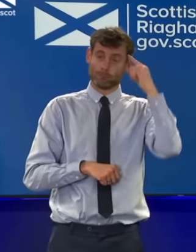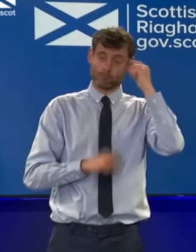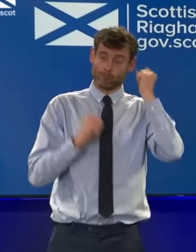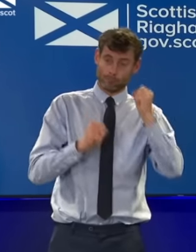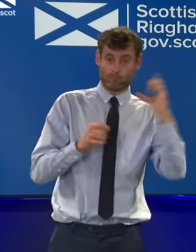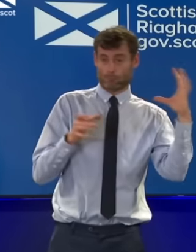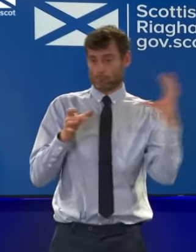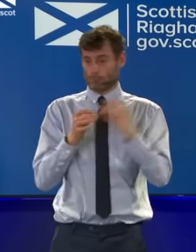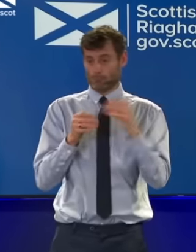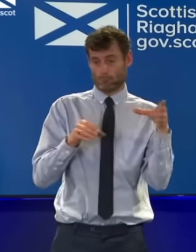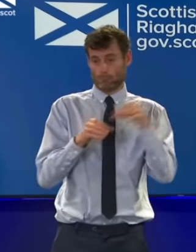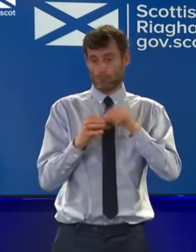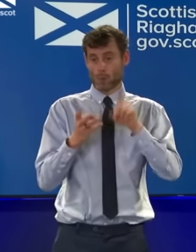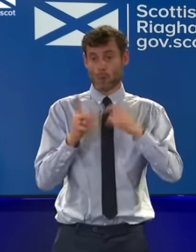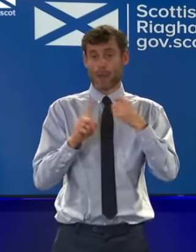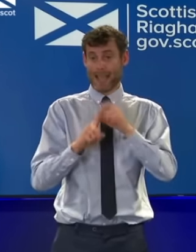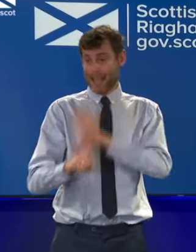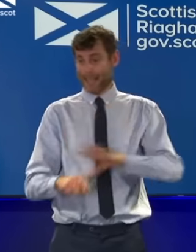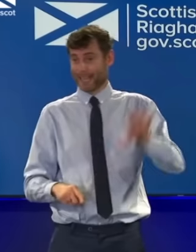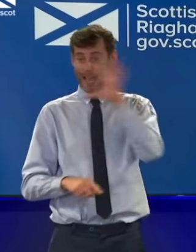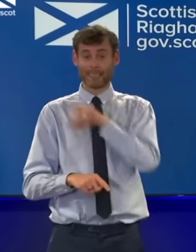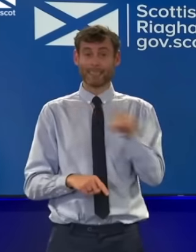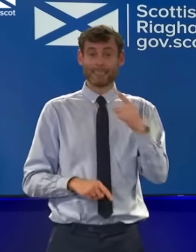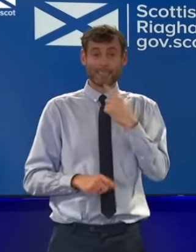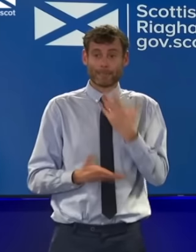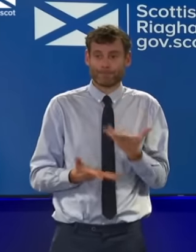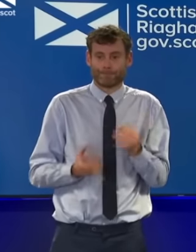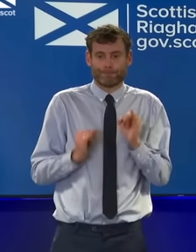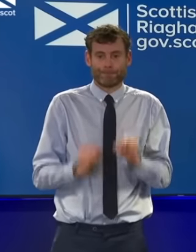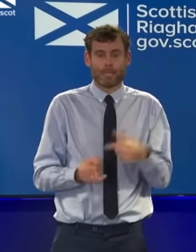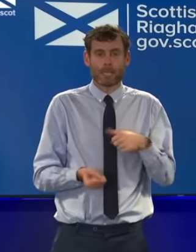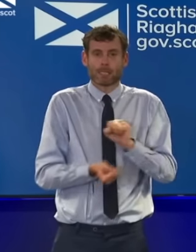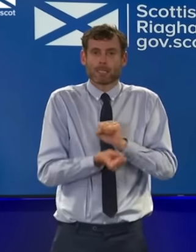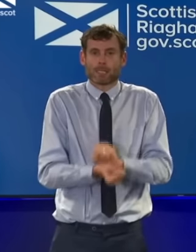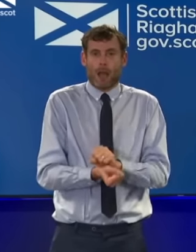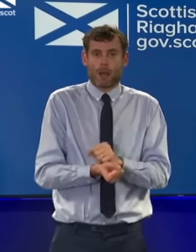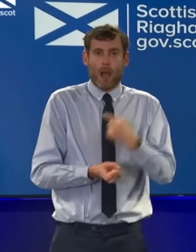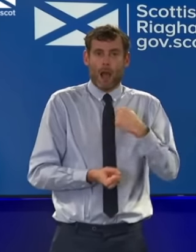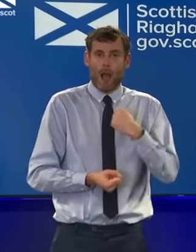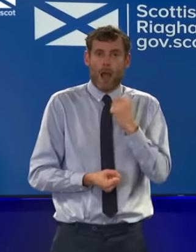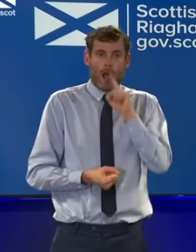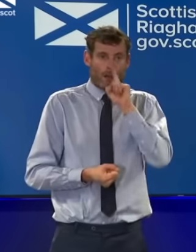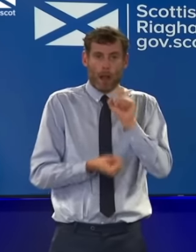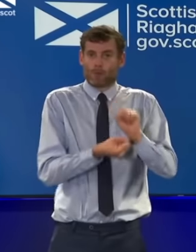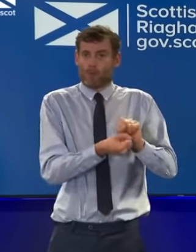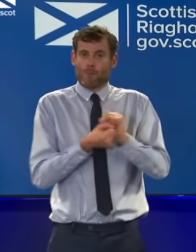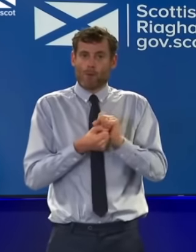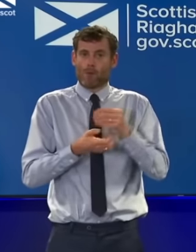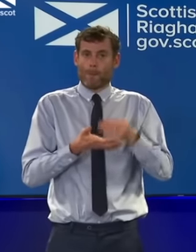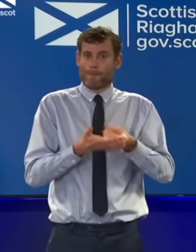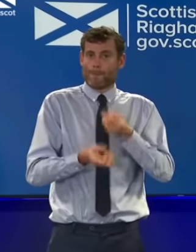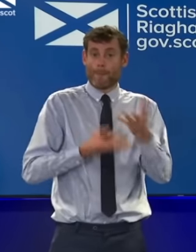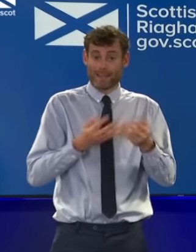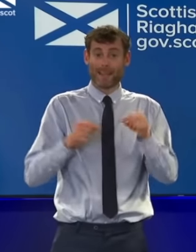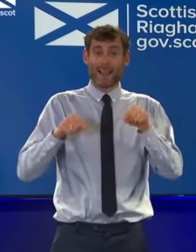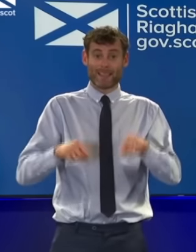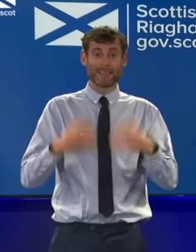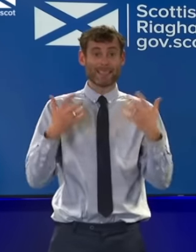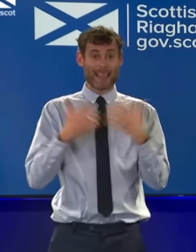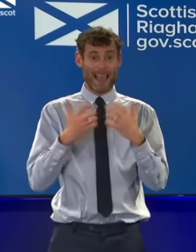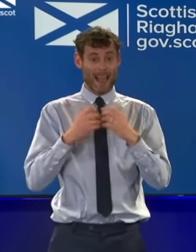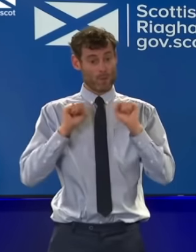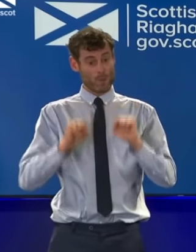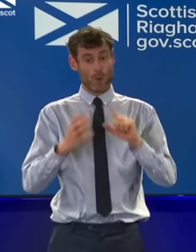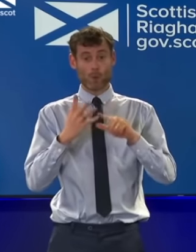is making exactly the same points right now. This is just a feature of how funding in the UK works and I